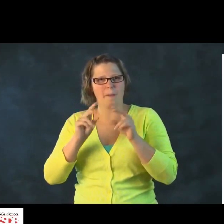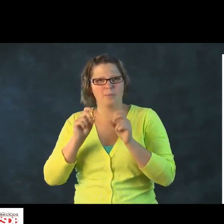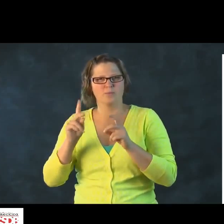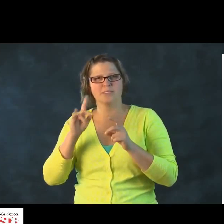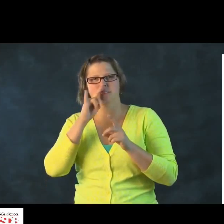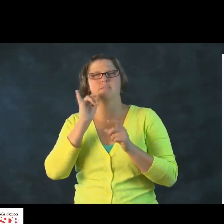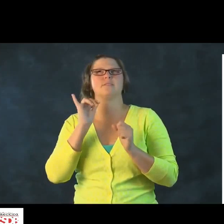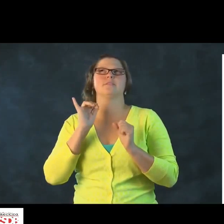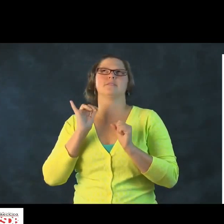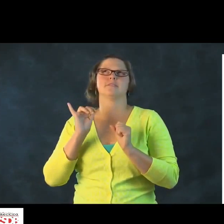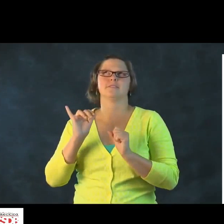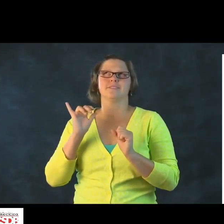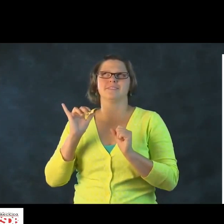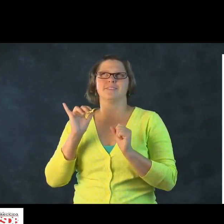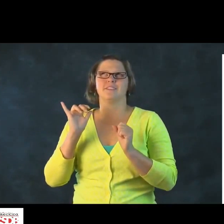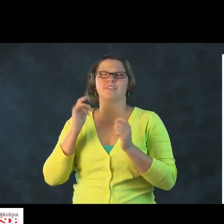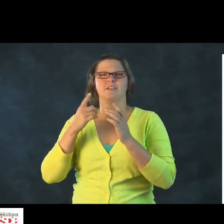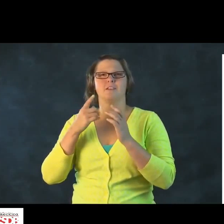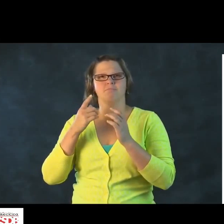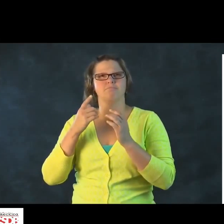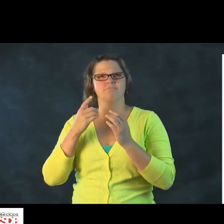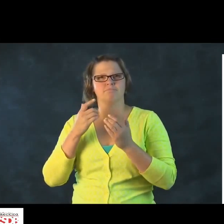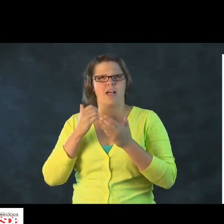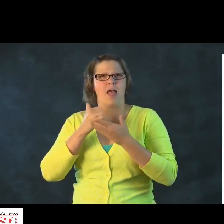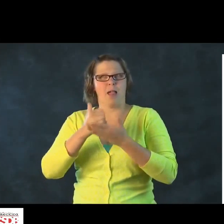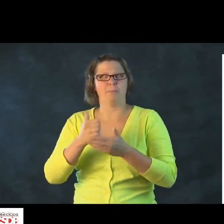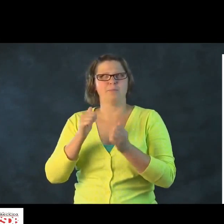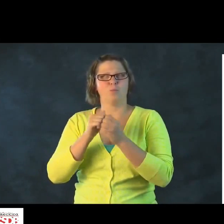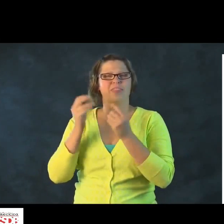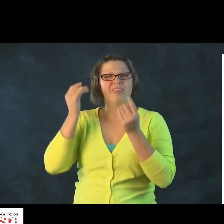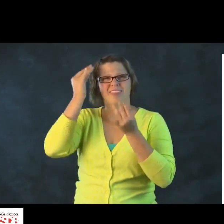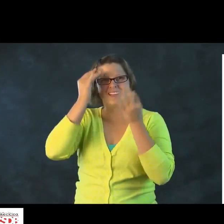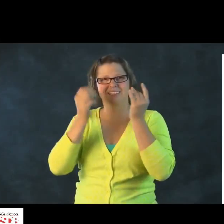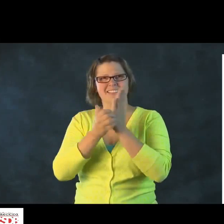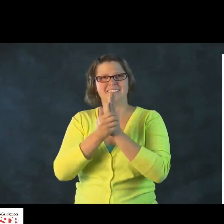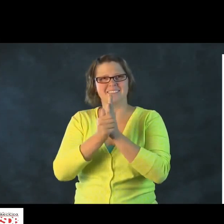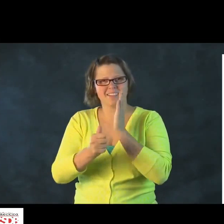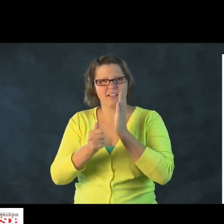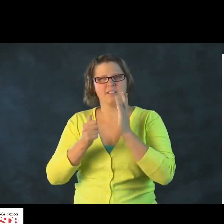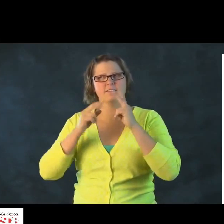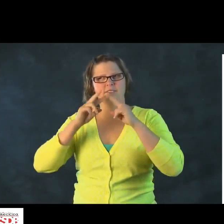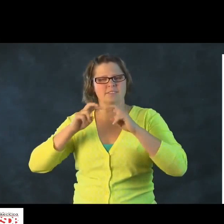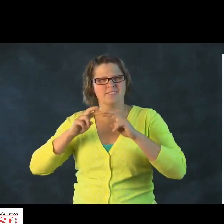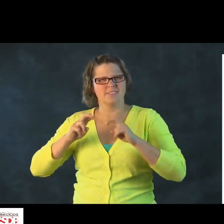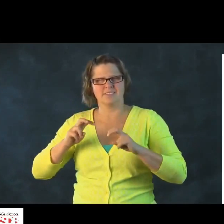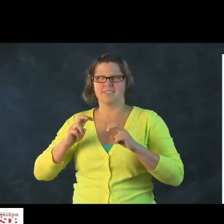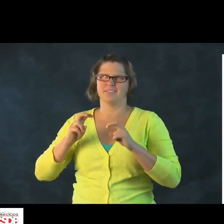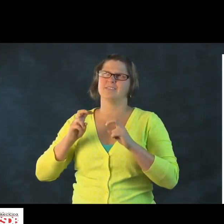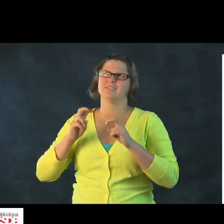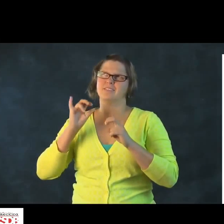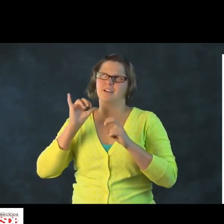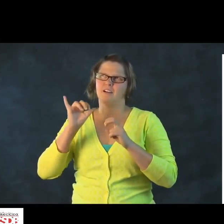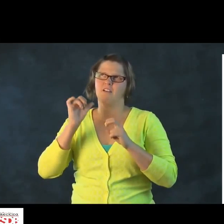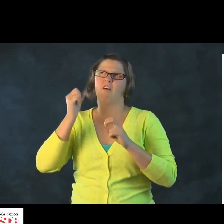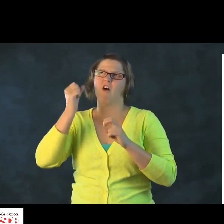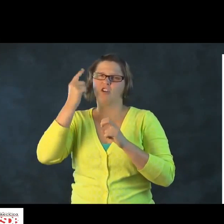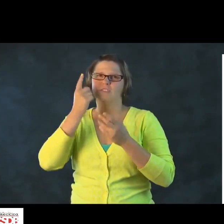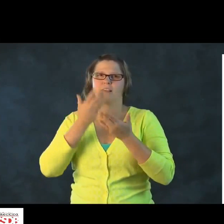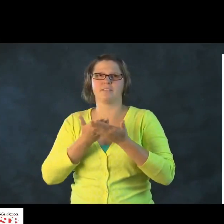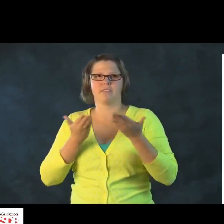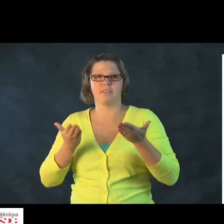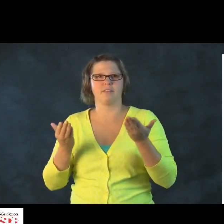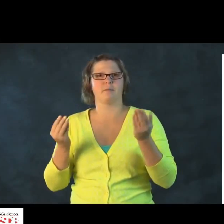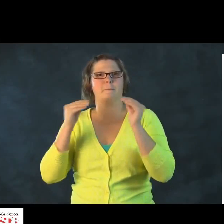Those little opportunities, it gets the child to think and